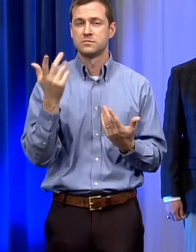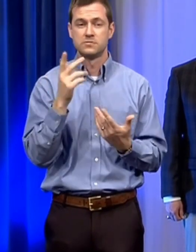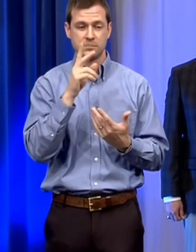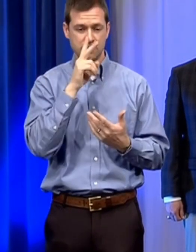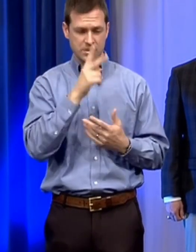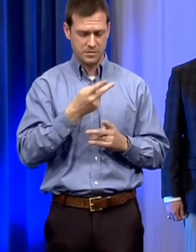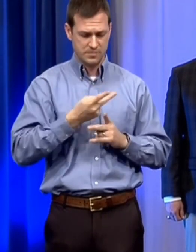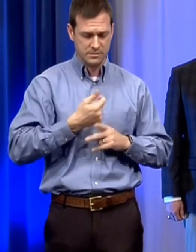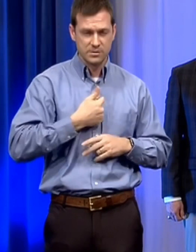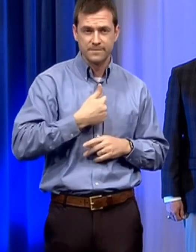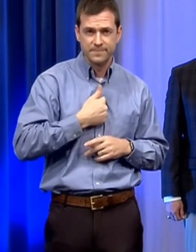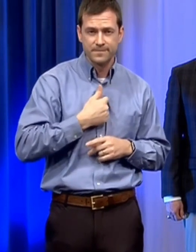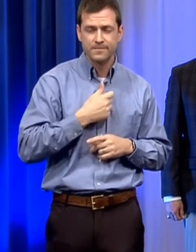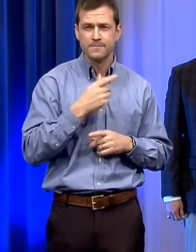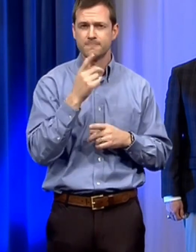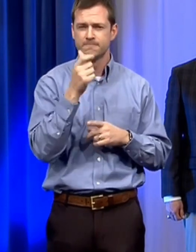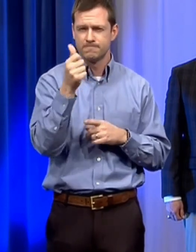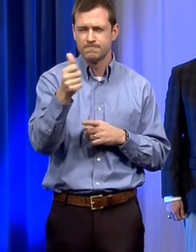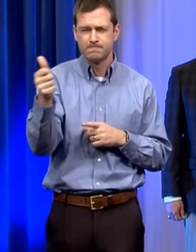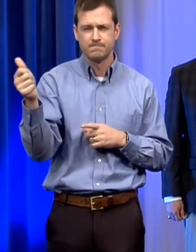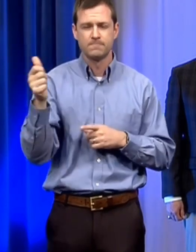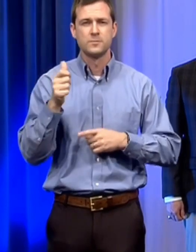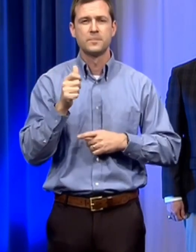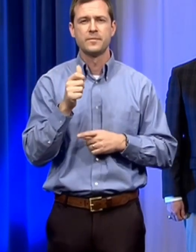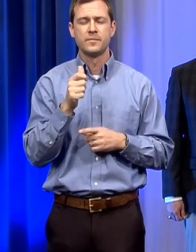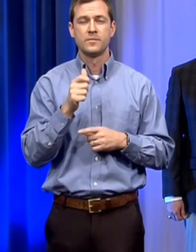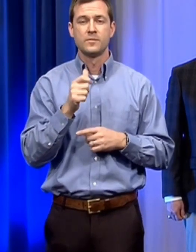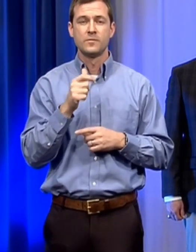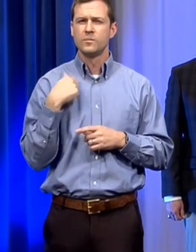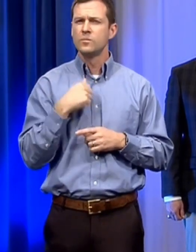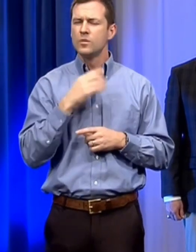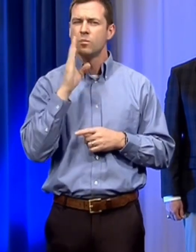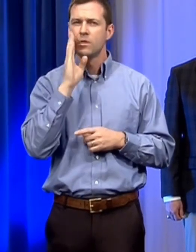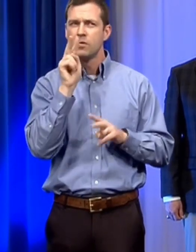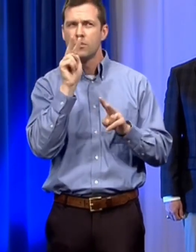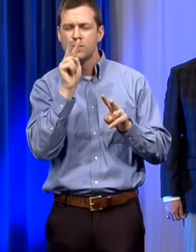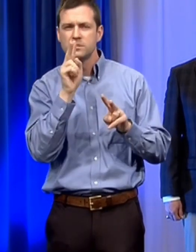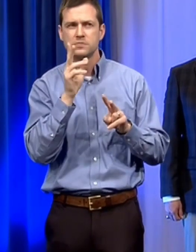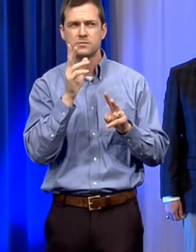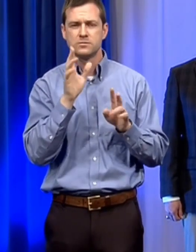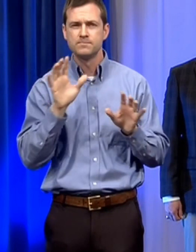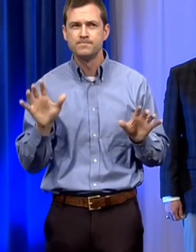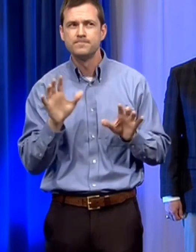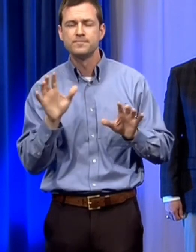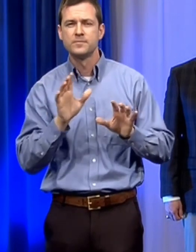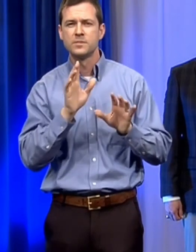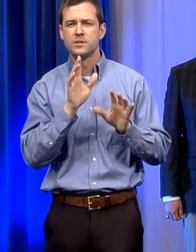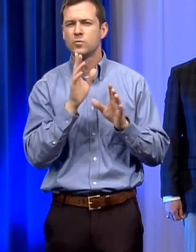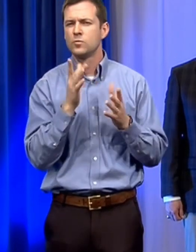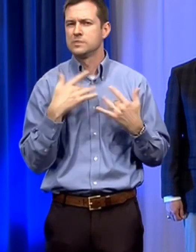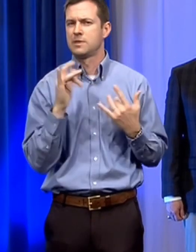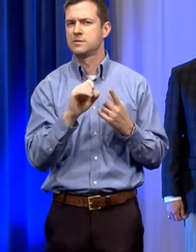for ourselves and for others we will remain engaged and continue to closely monitor the situation